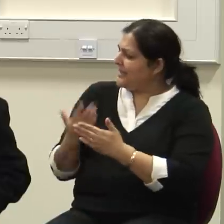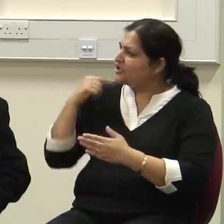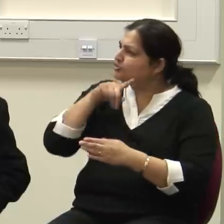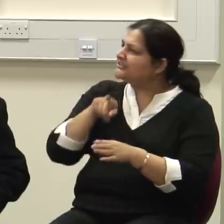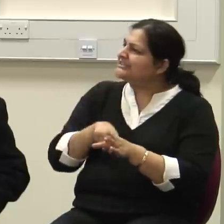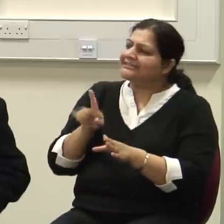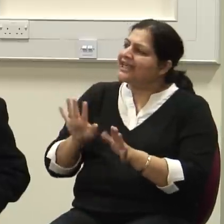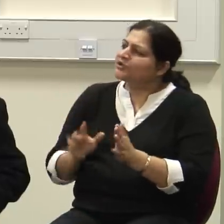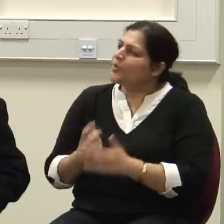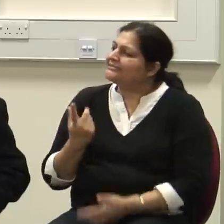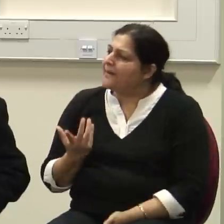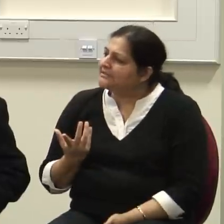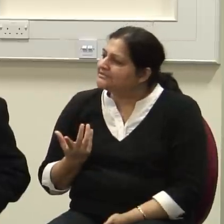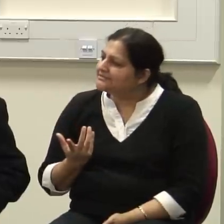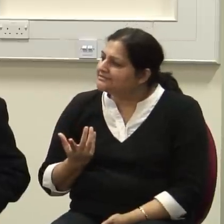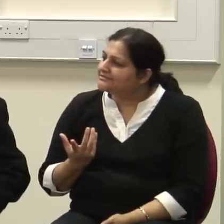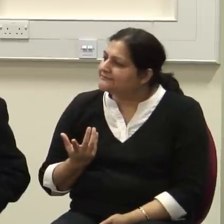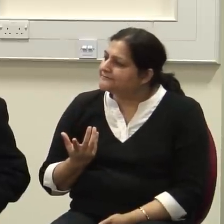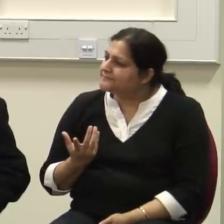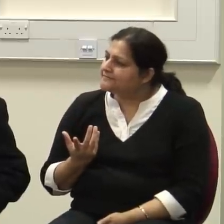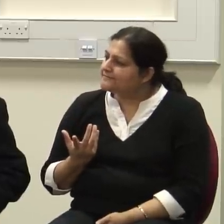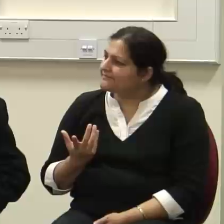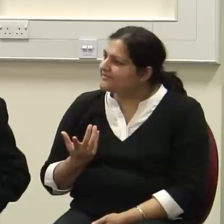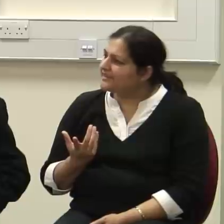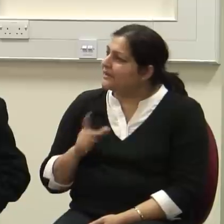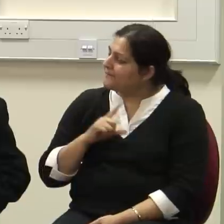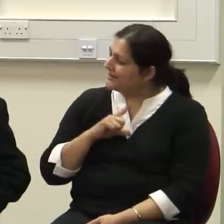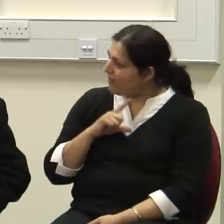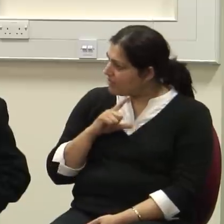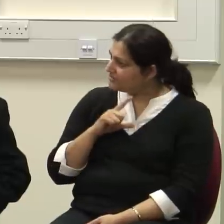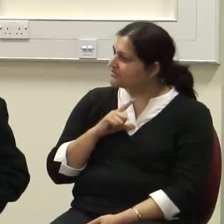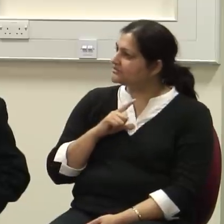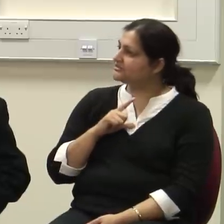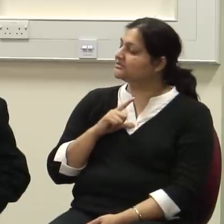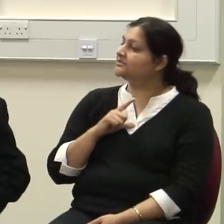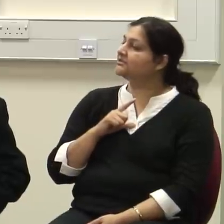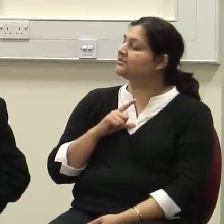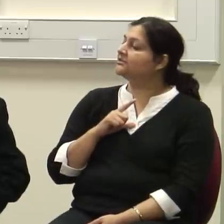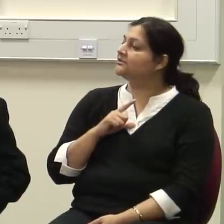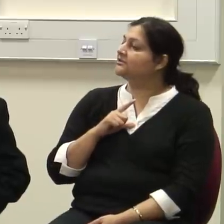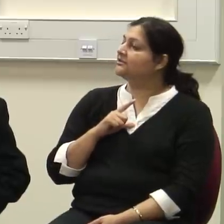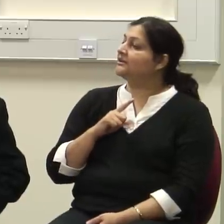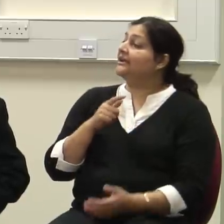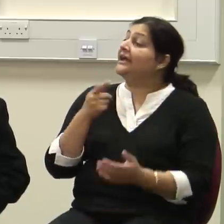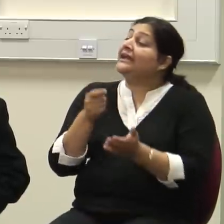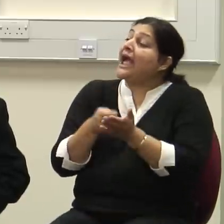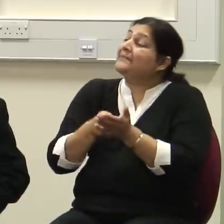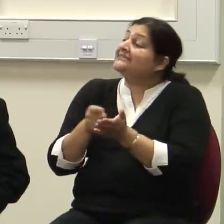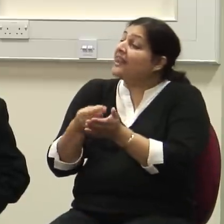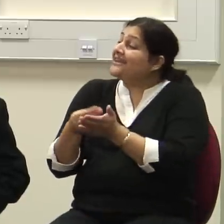So, at least as I see it, that's not been the historical experience. Because there has been even more opportunity in capitalist countries.